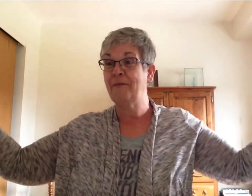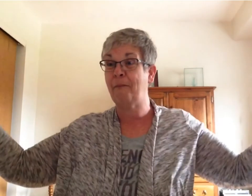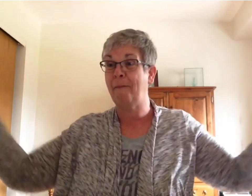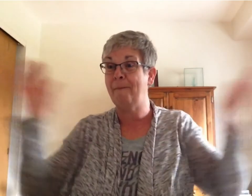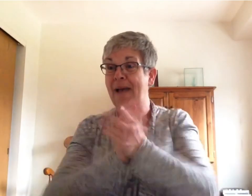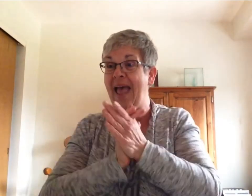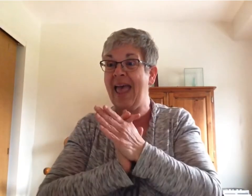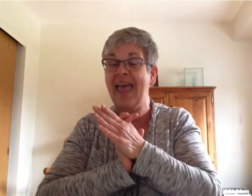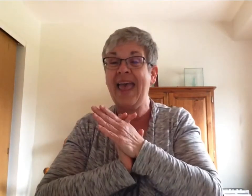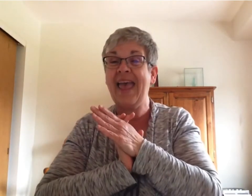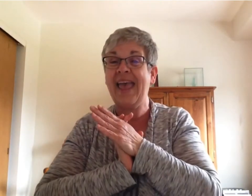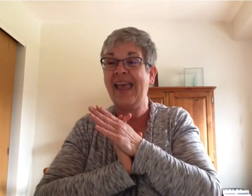bang.